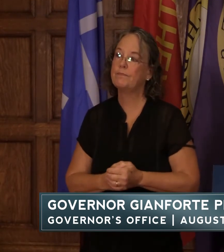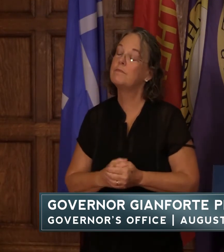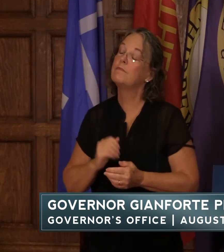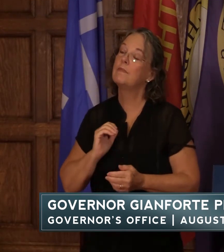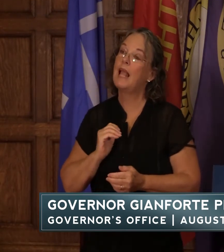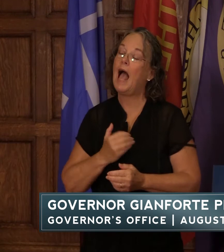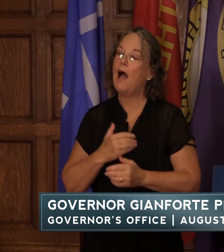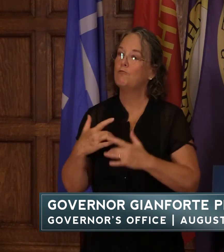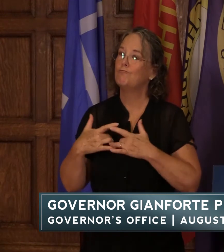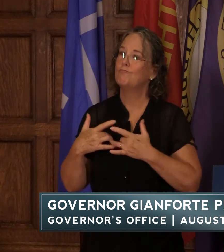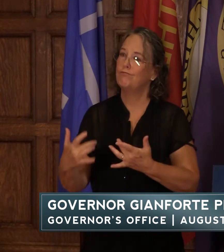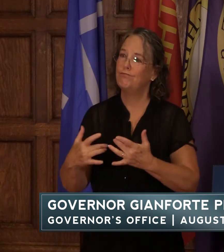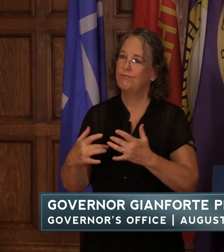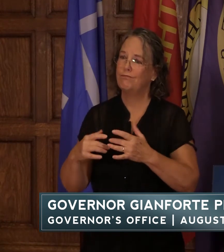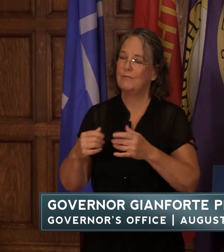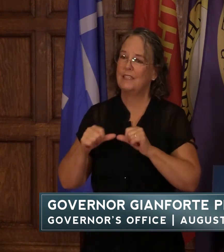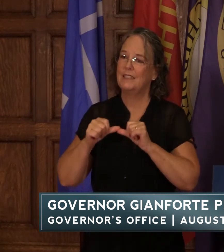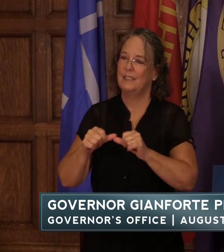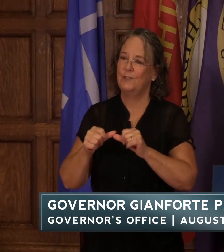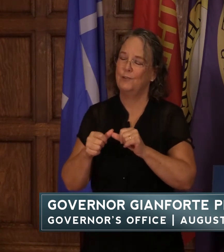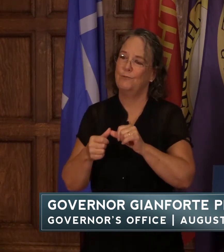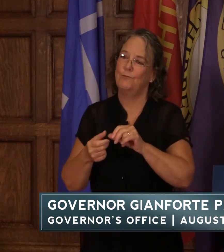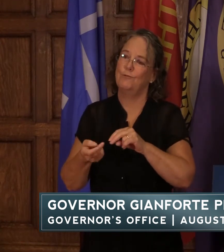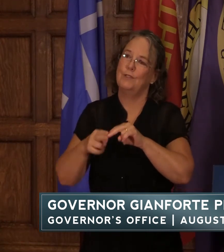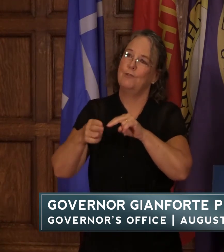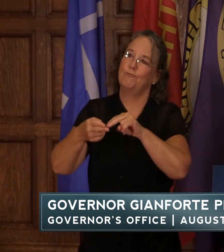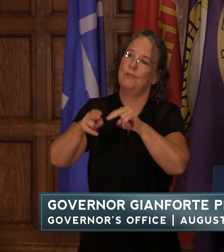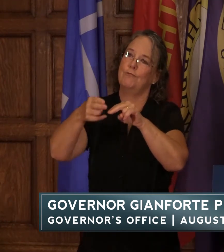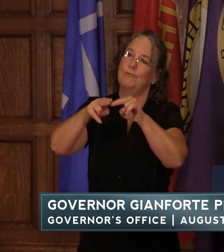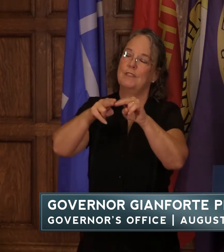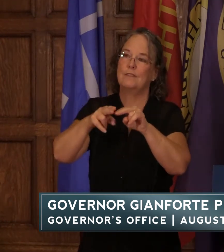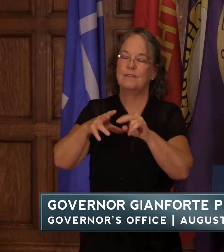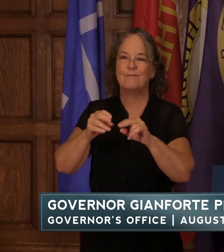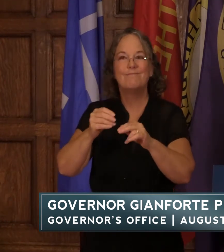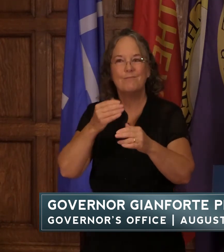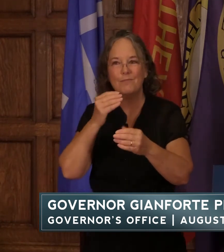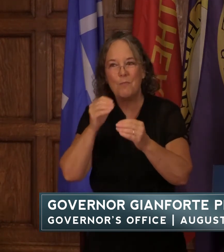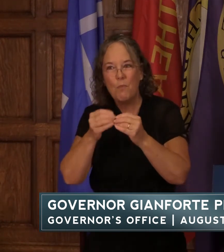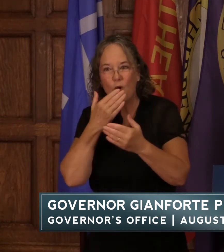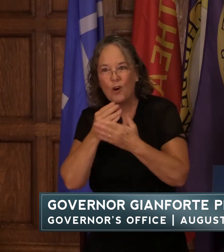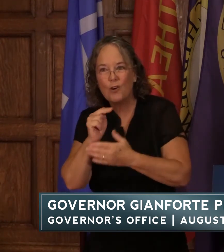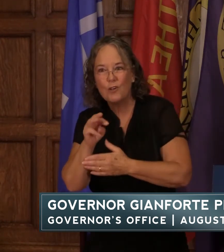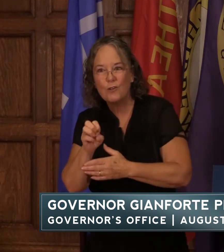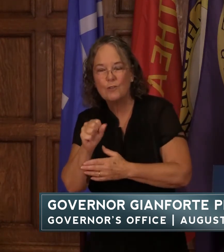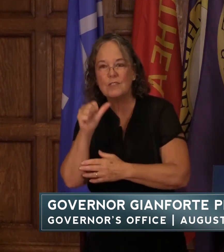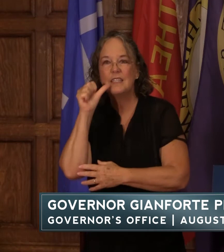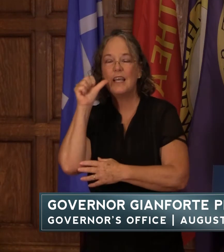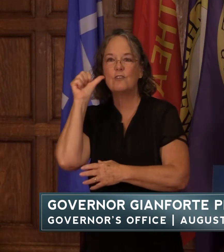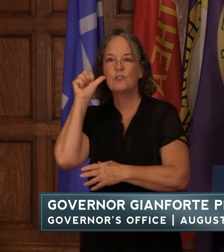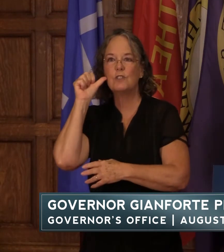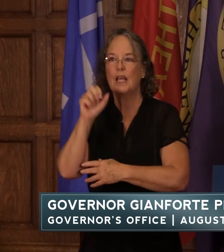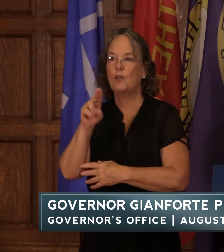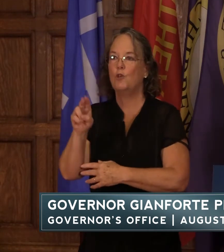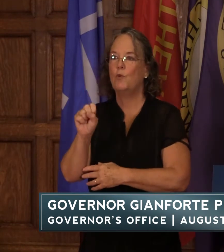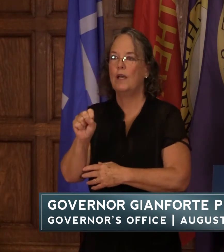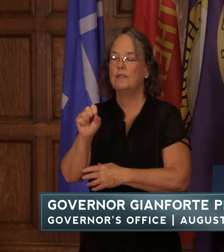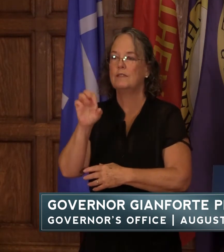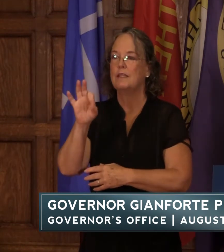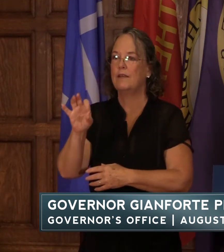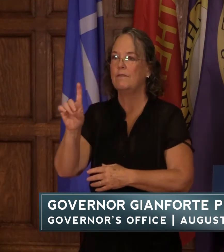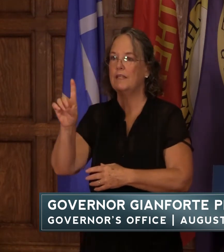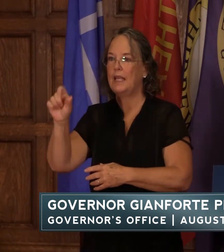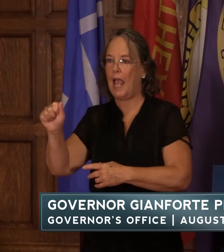trend lines continue to improve and there's more good news news yesterday the u.s food and drug